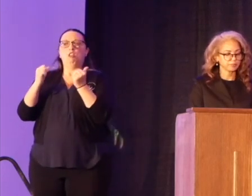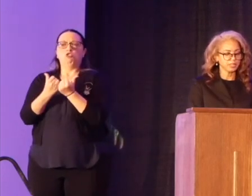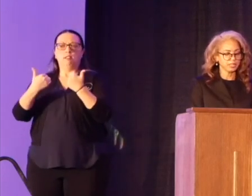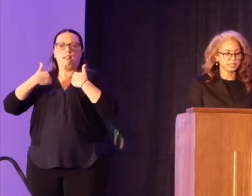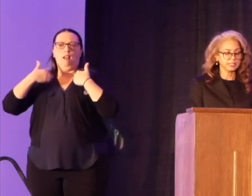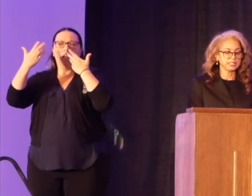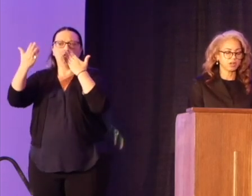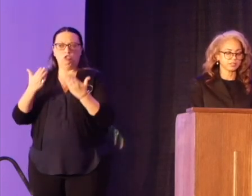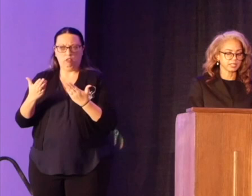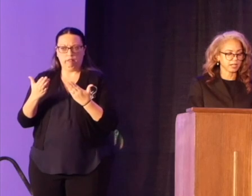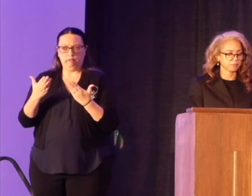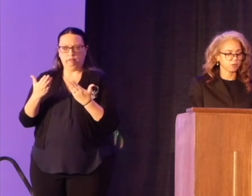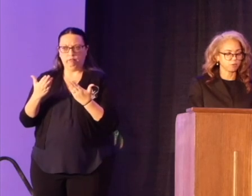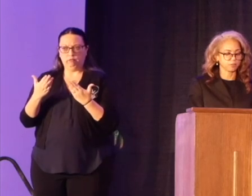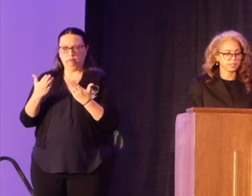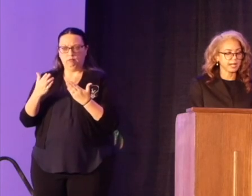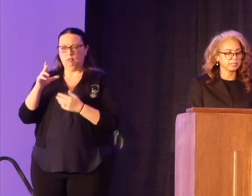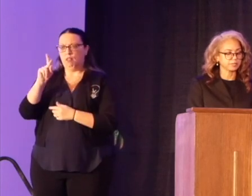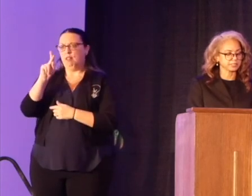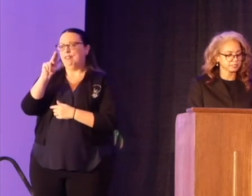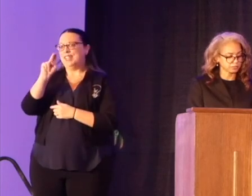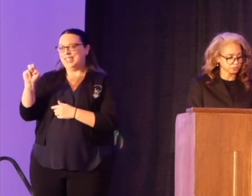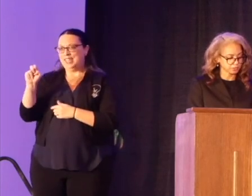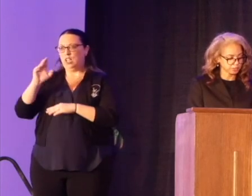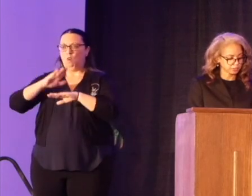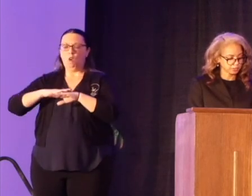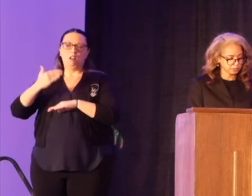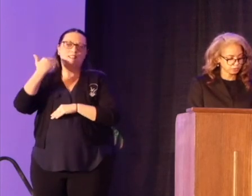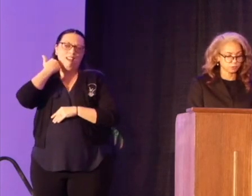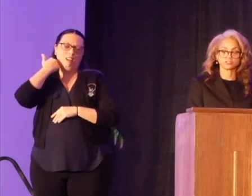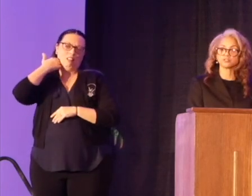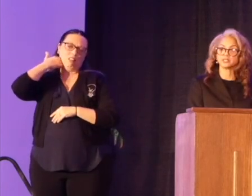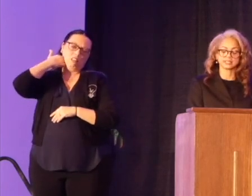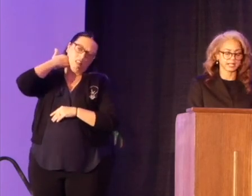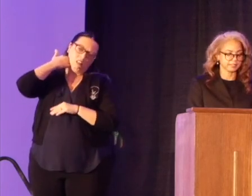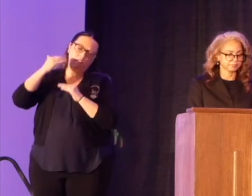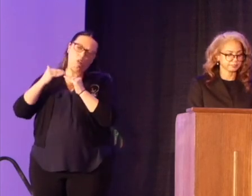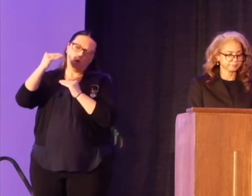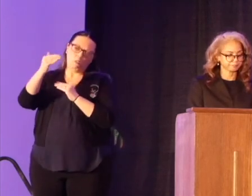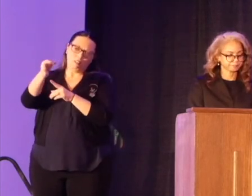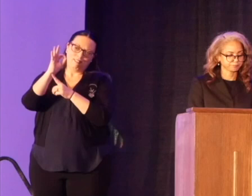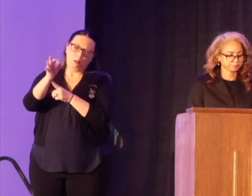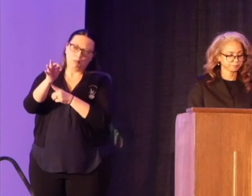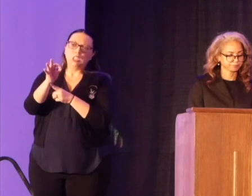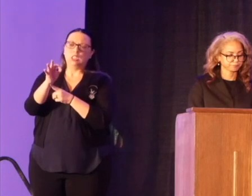A knee on the neck for over nine minutes that took George Floyd's life.